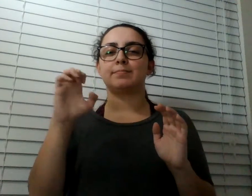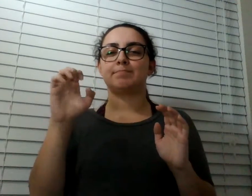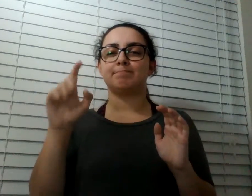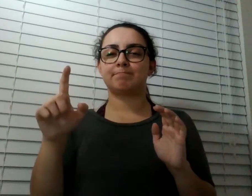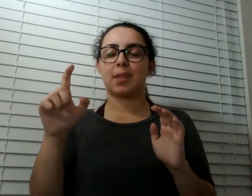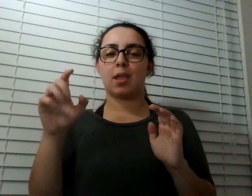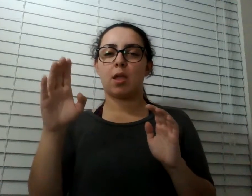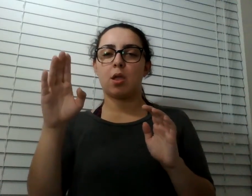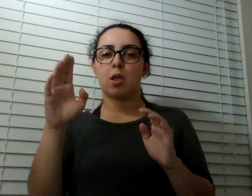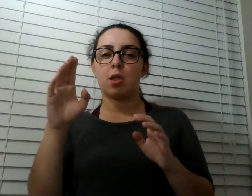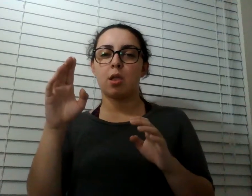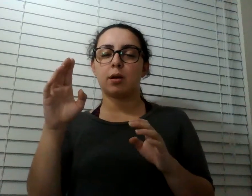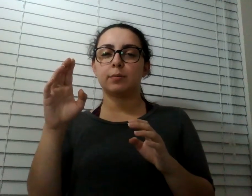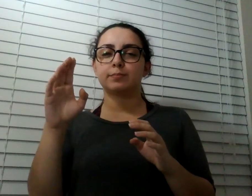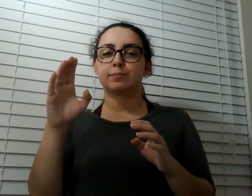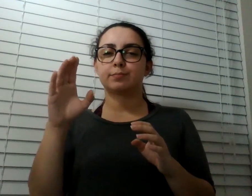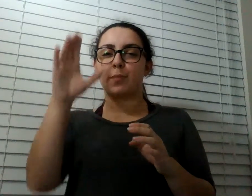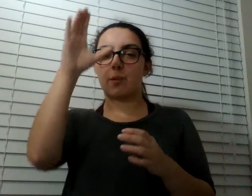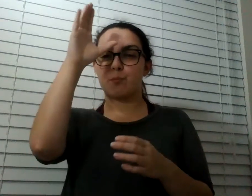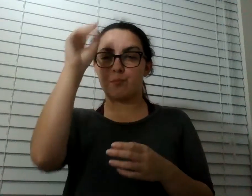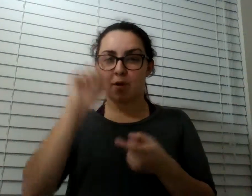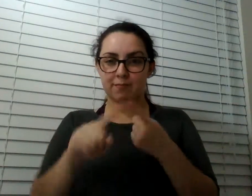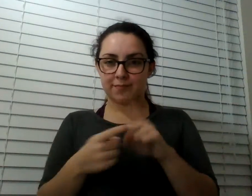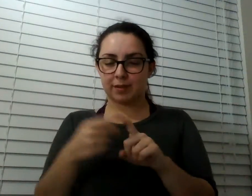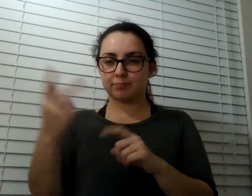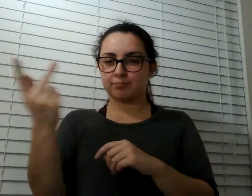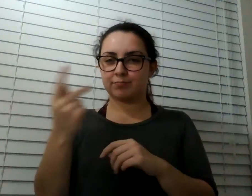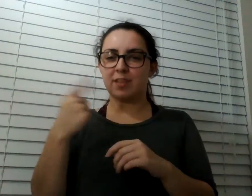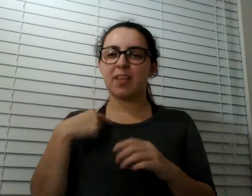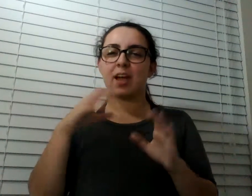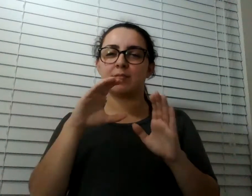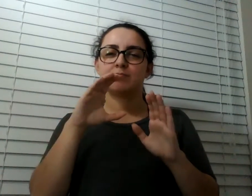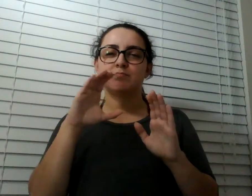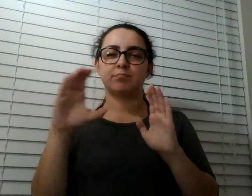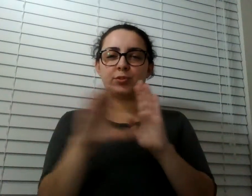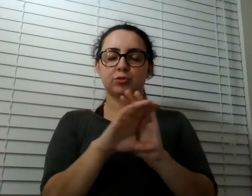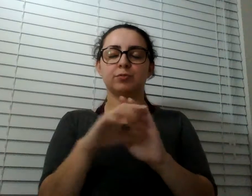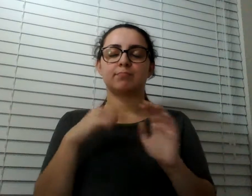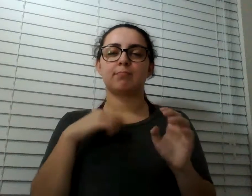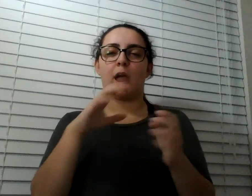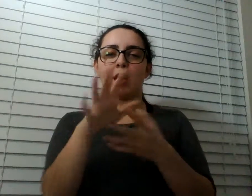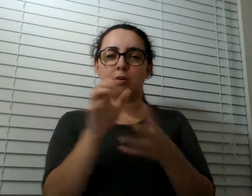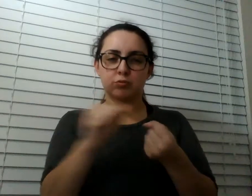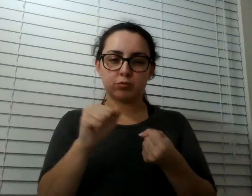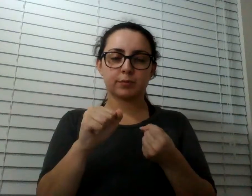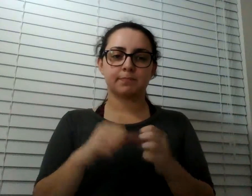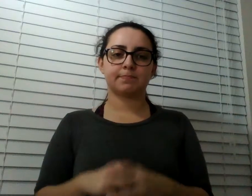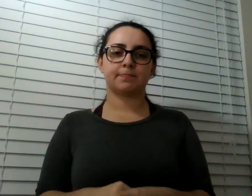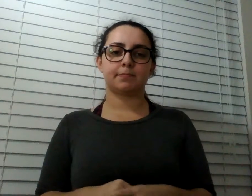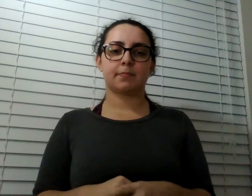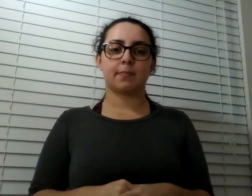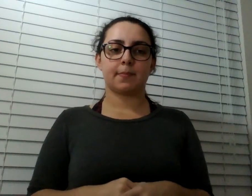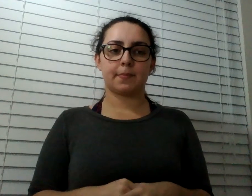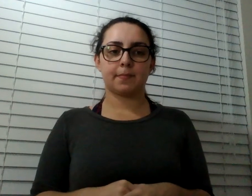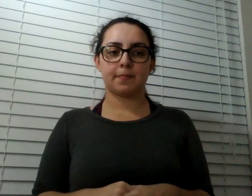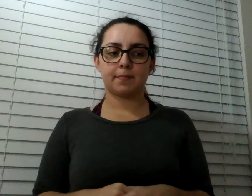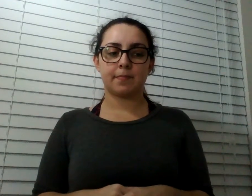I am cleaning up all the paperwork from my classes, and this is the sound of me